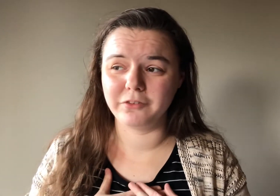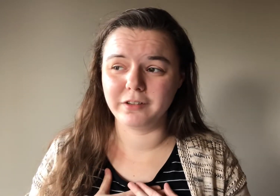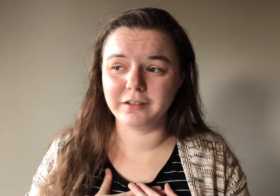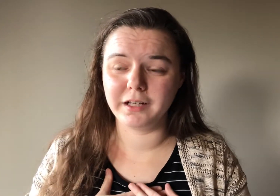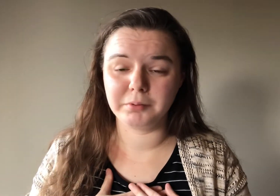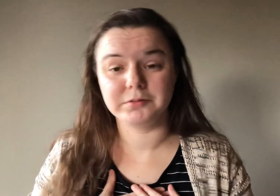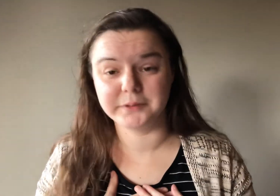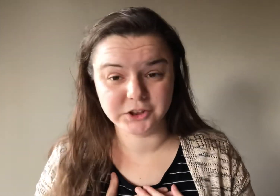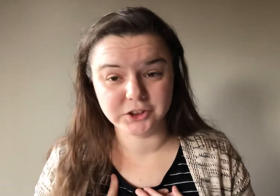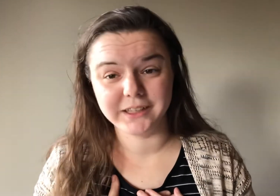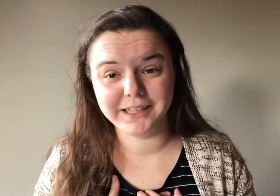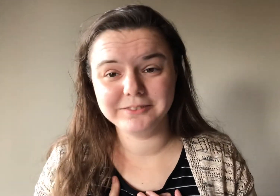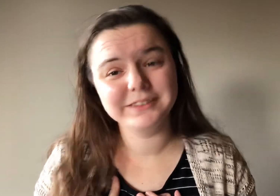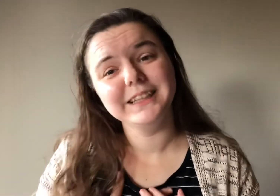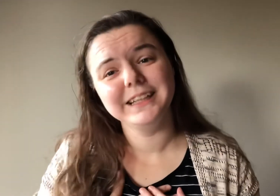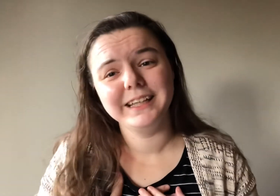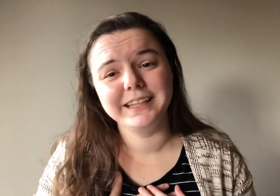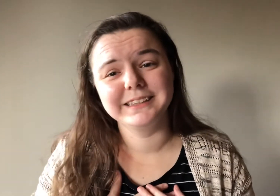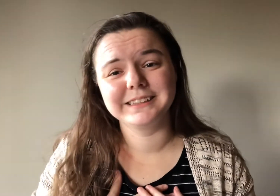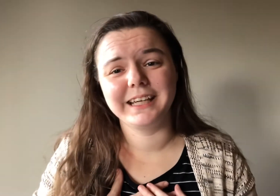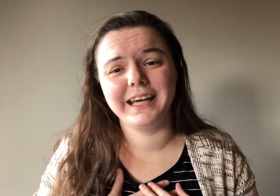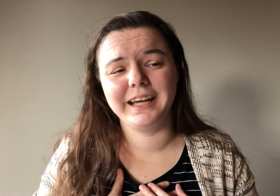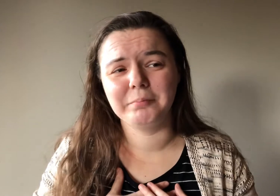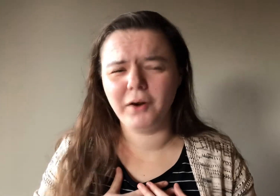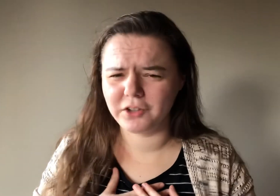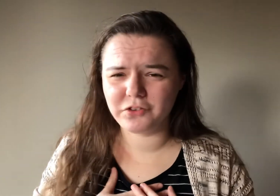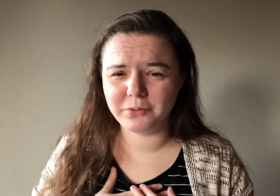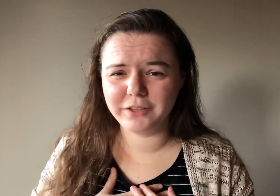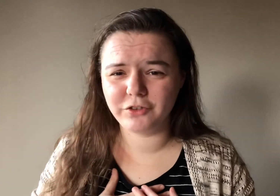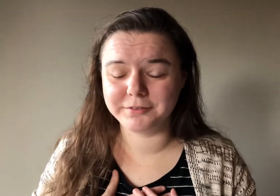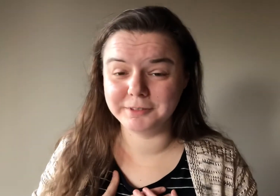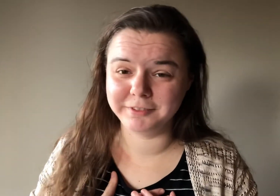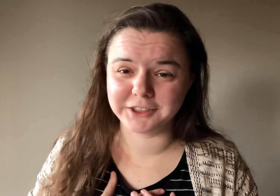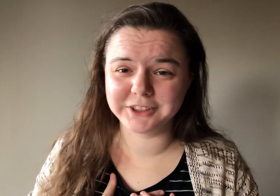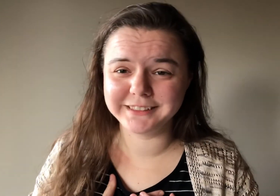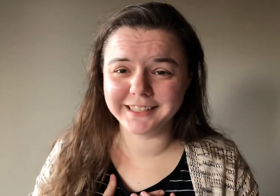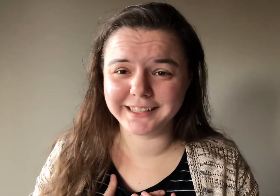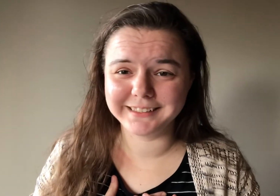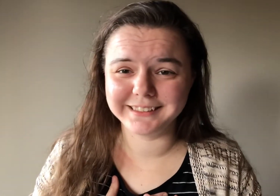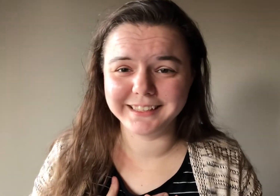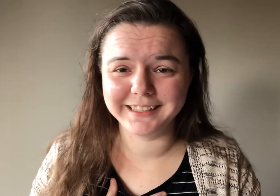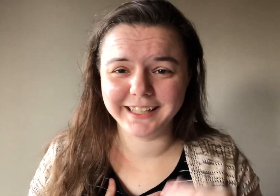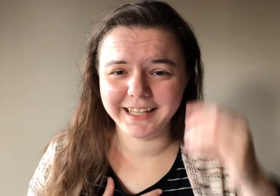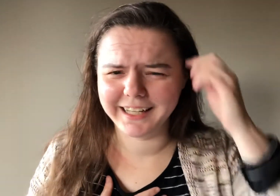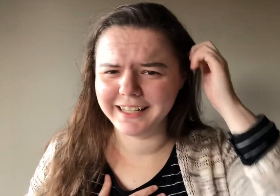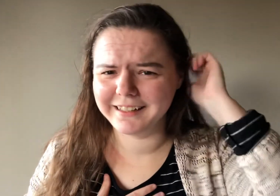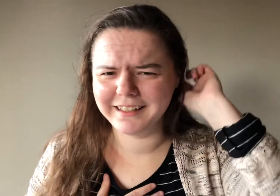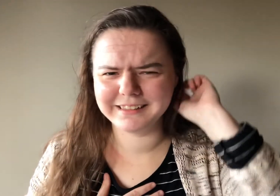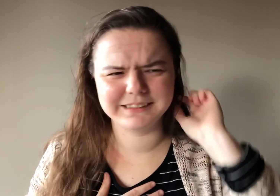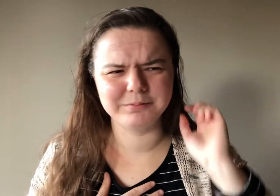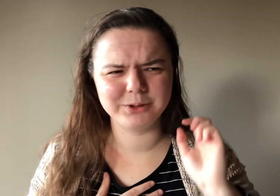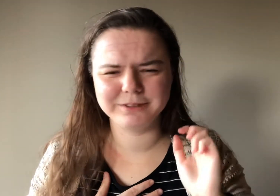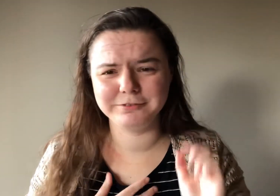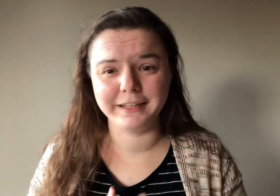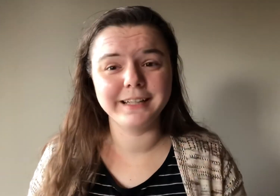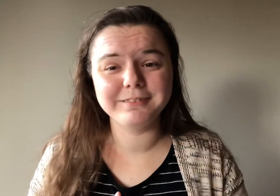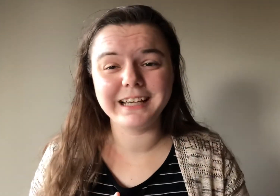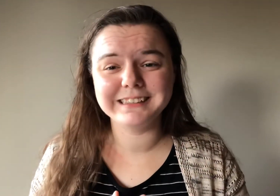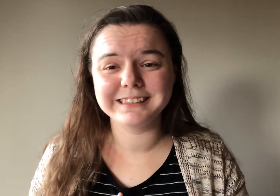than I probably should have is a part switch of Confession that they did at some sort of fan event.